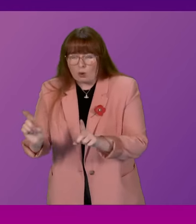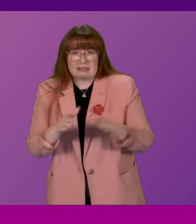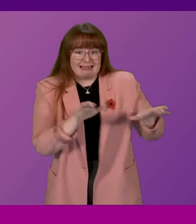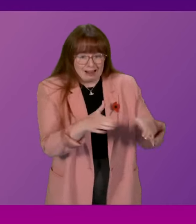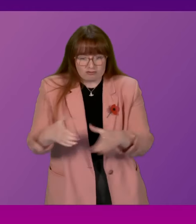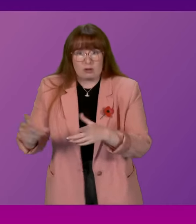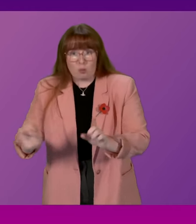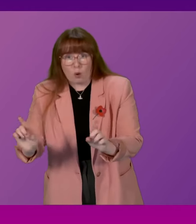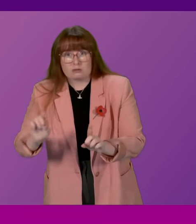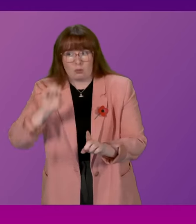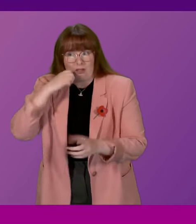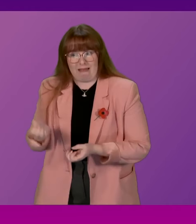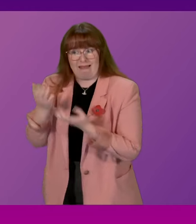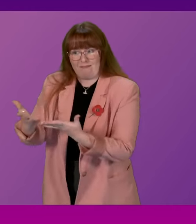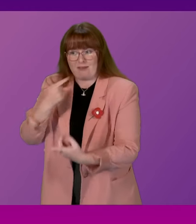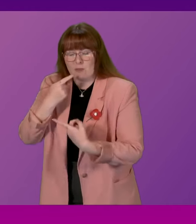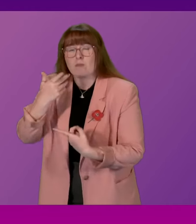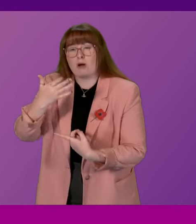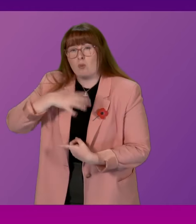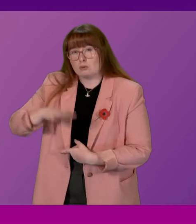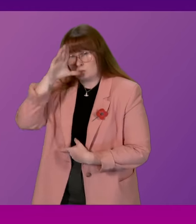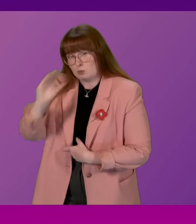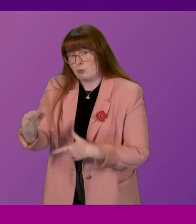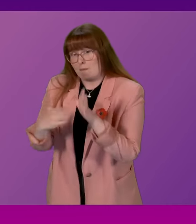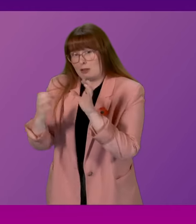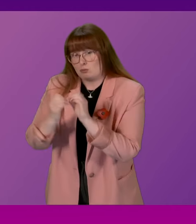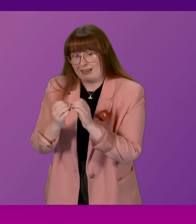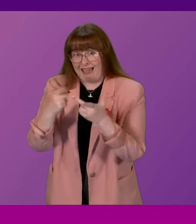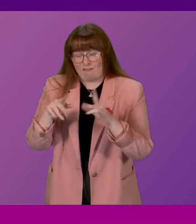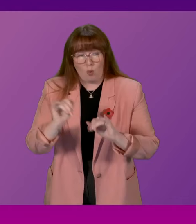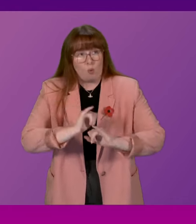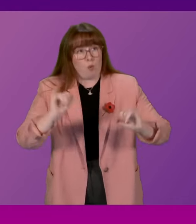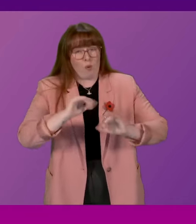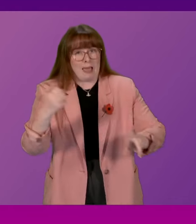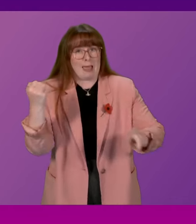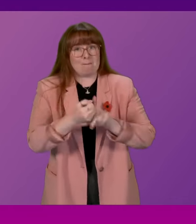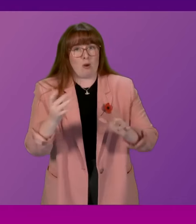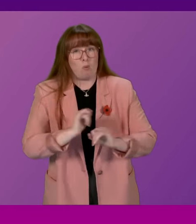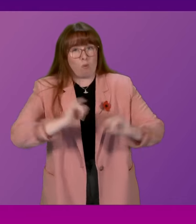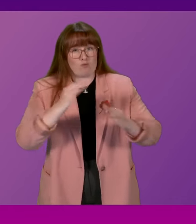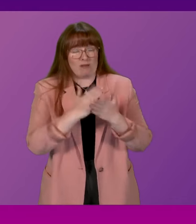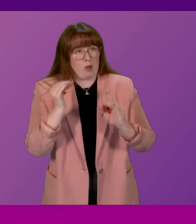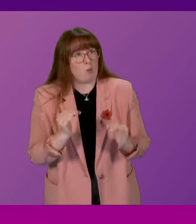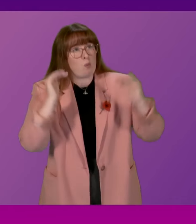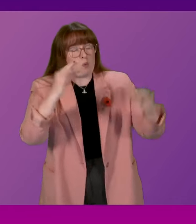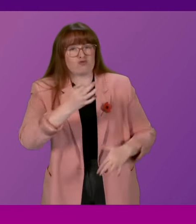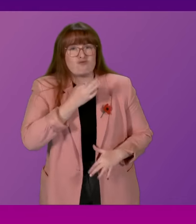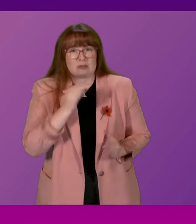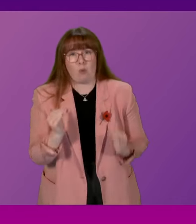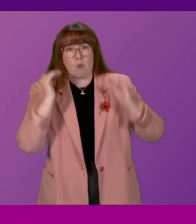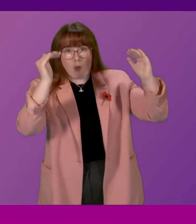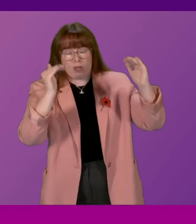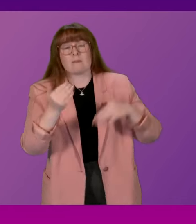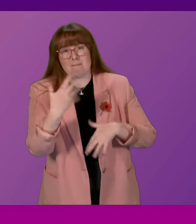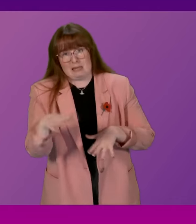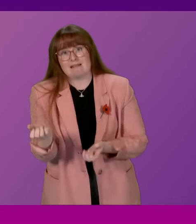But I do want him to have a level of assurance that those who are most seriously impacted, therefore highest at risk, were, indeed,